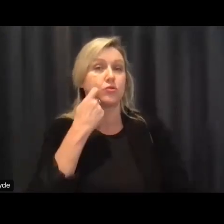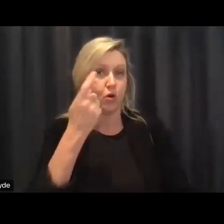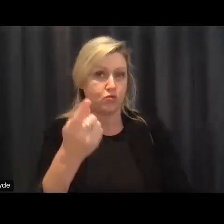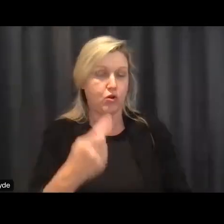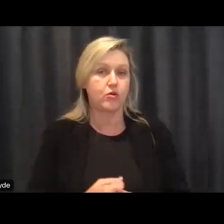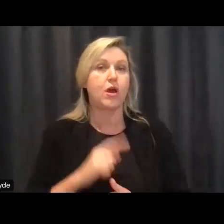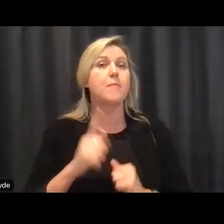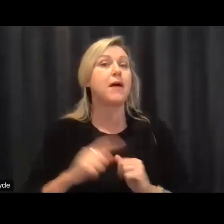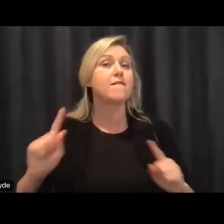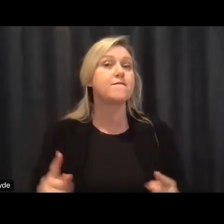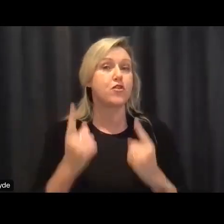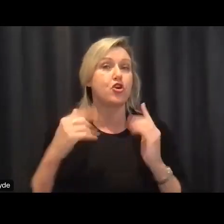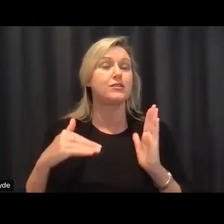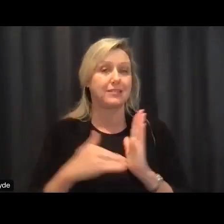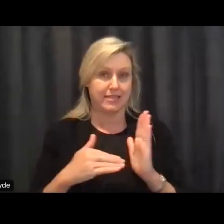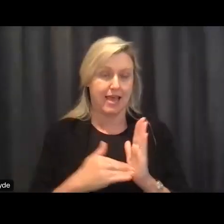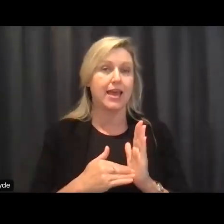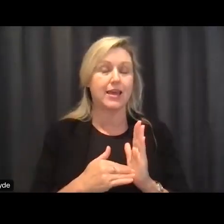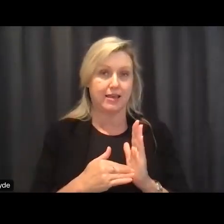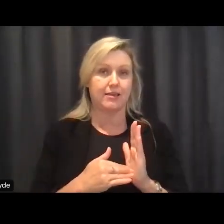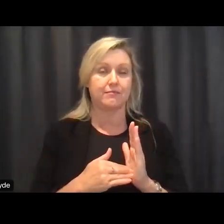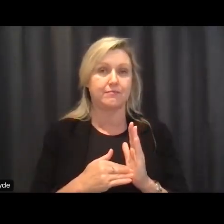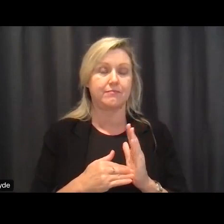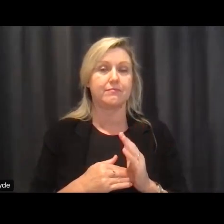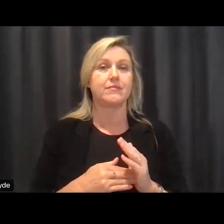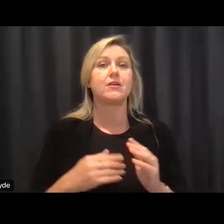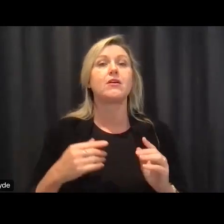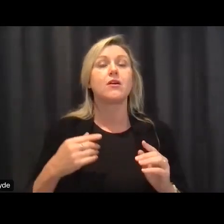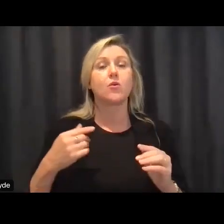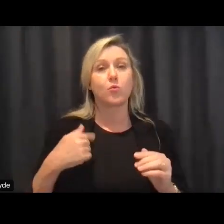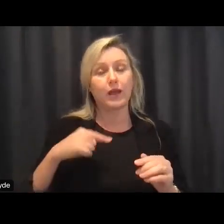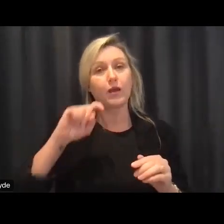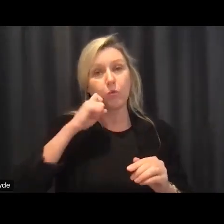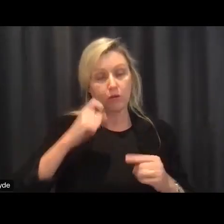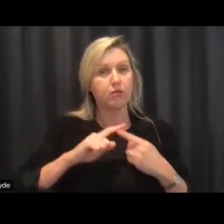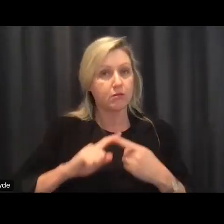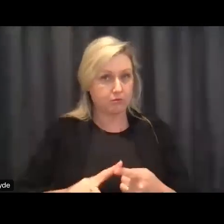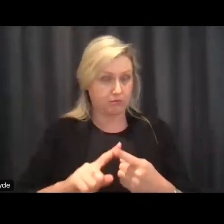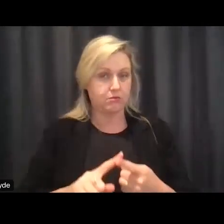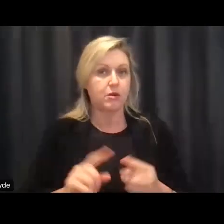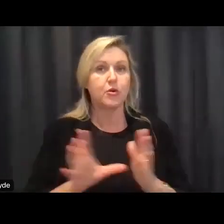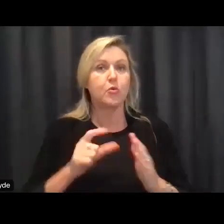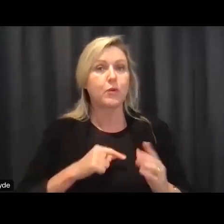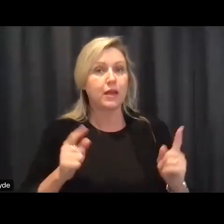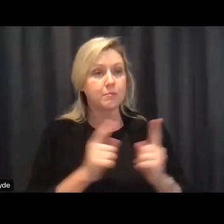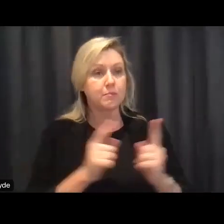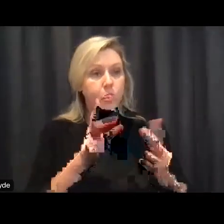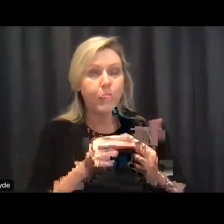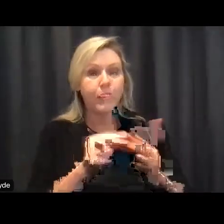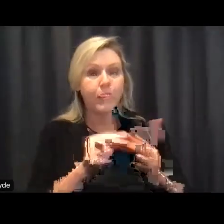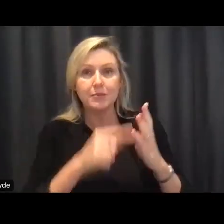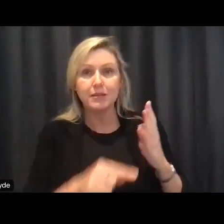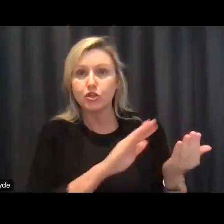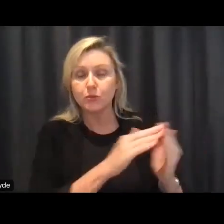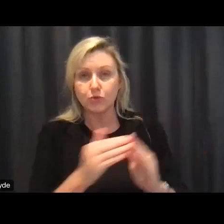today in exactly the way we're going to continue which is we have been meeting with the disability community and particularly people with